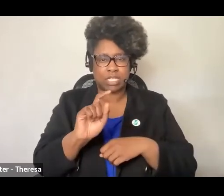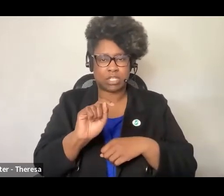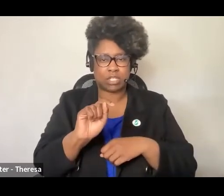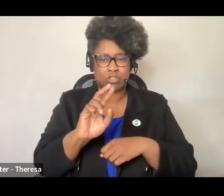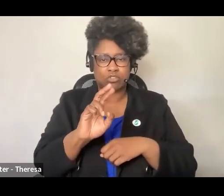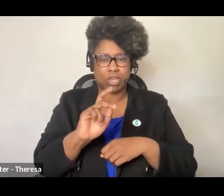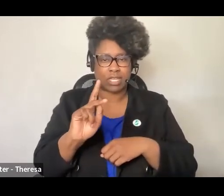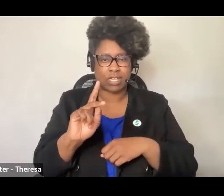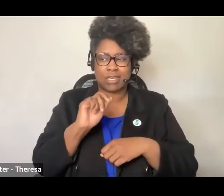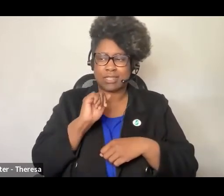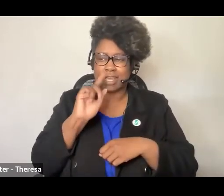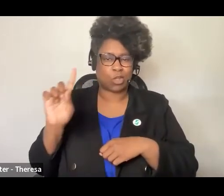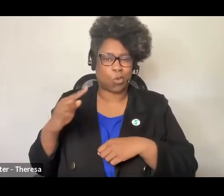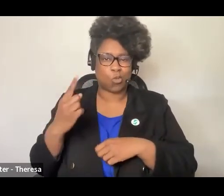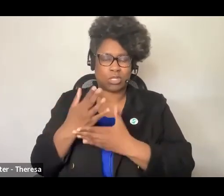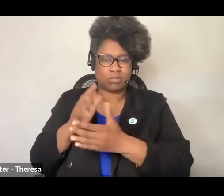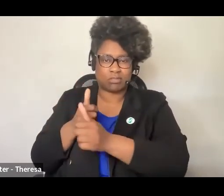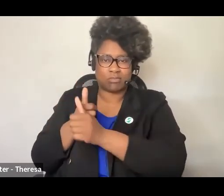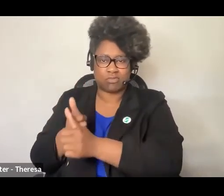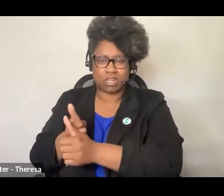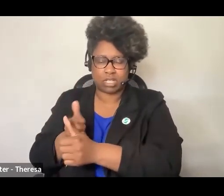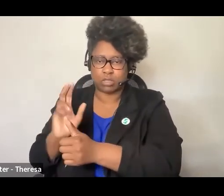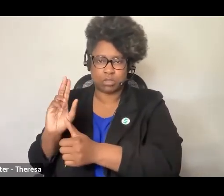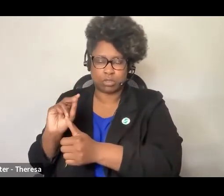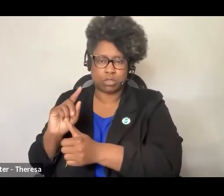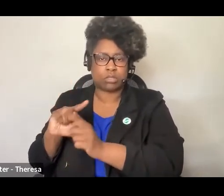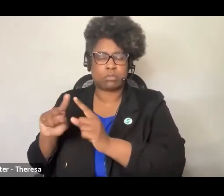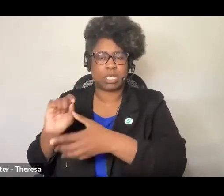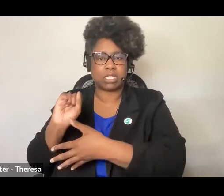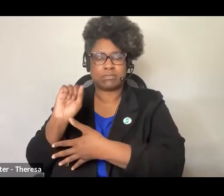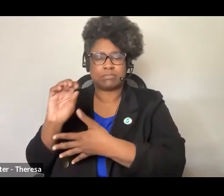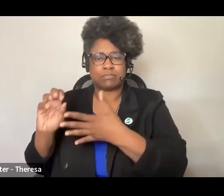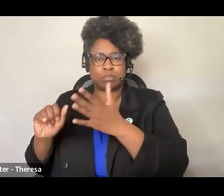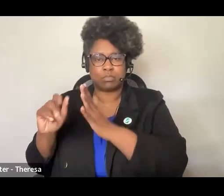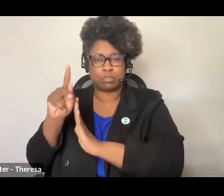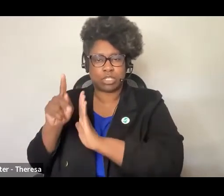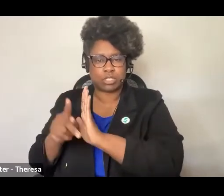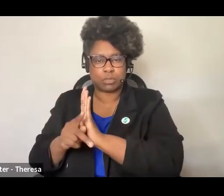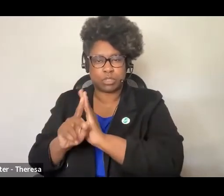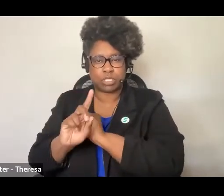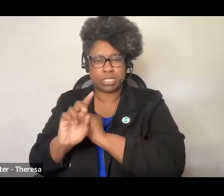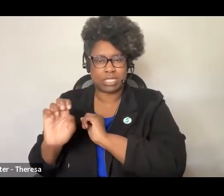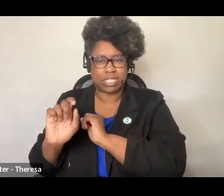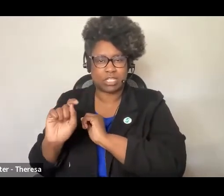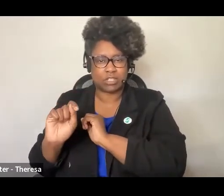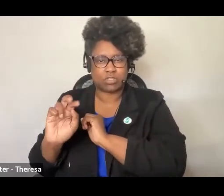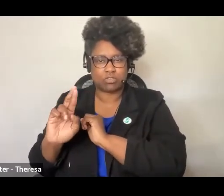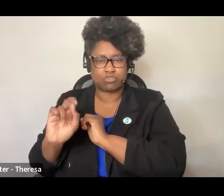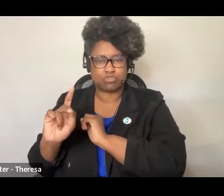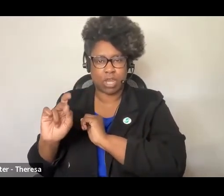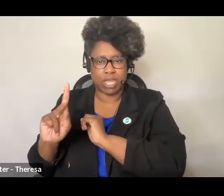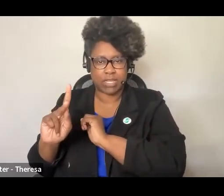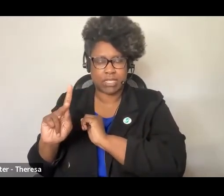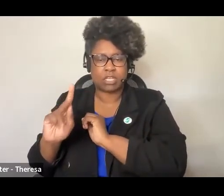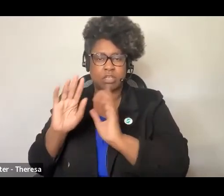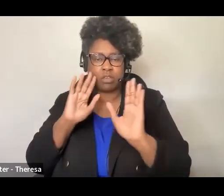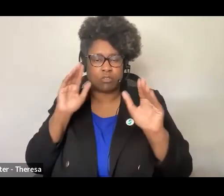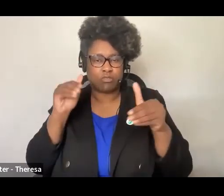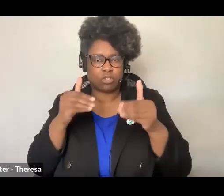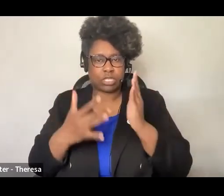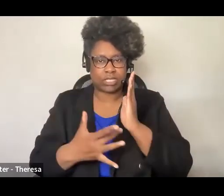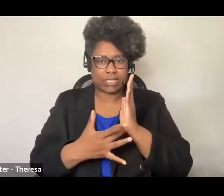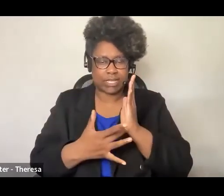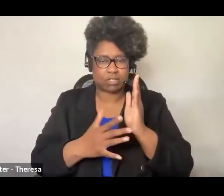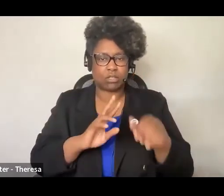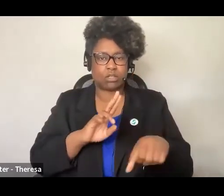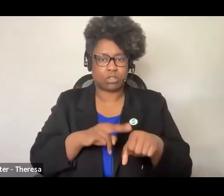Instead, it emphasized focusing on the principles of detracking, namely the need to attend to technical, normative, and political elements